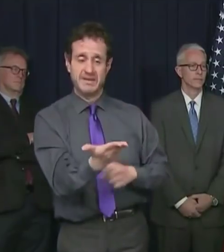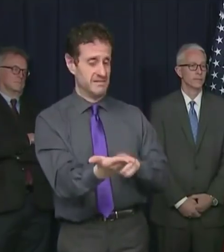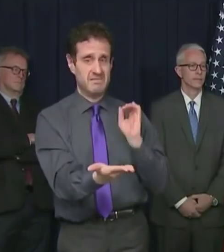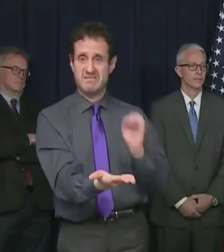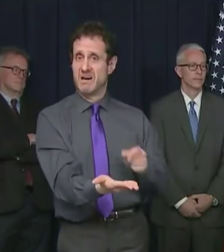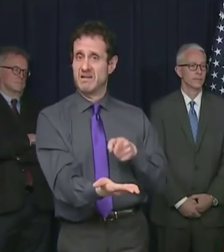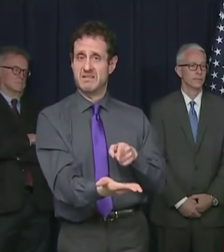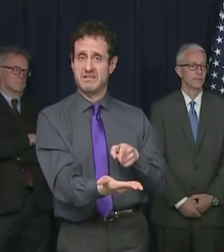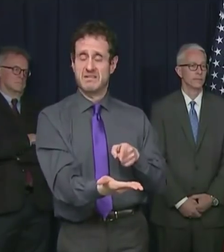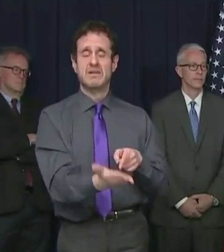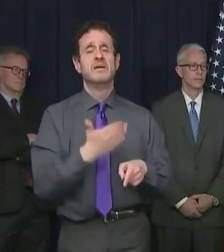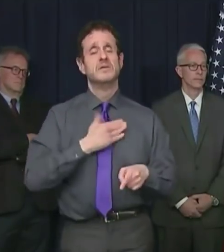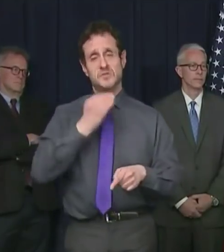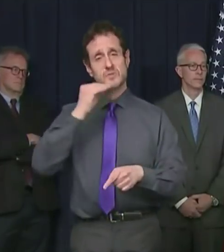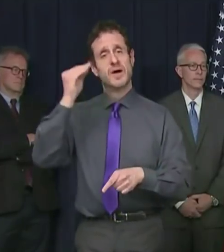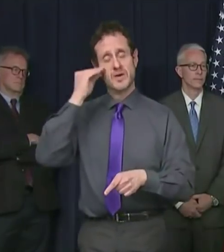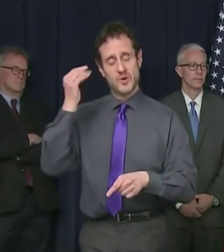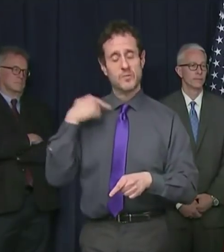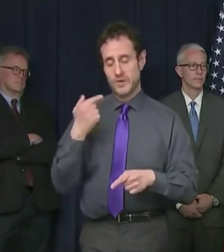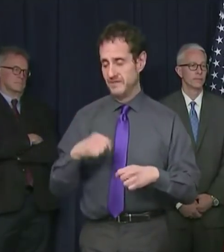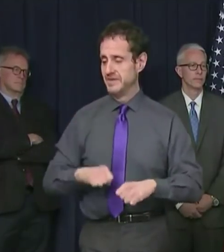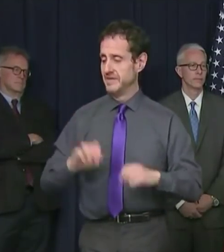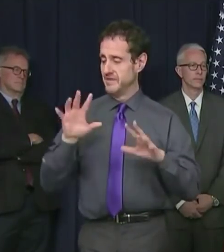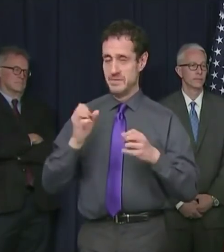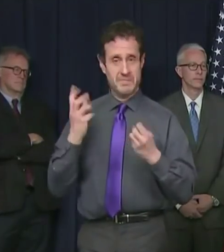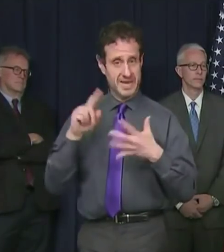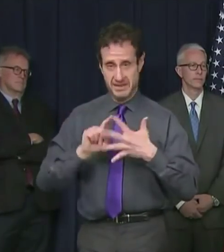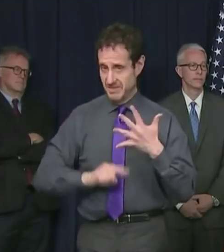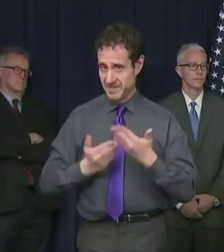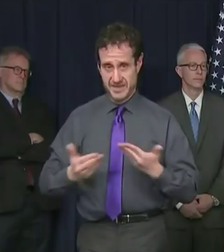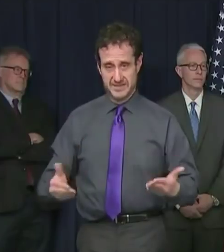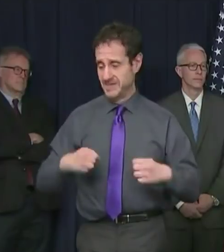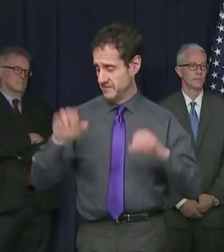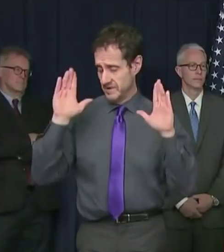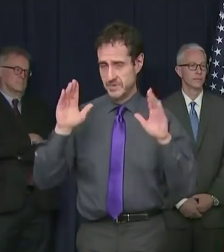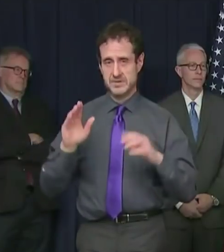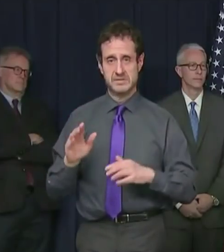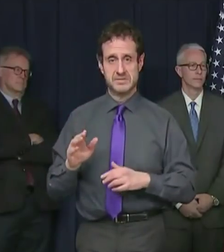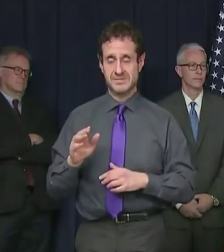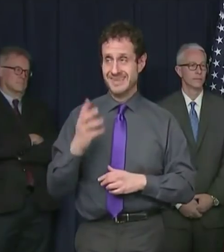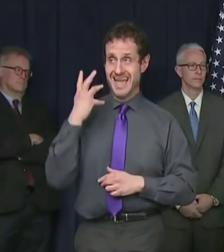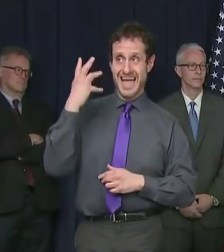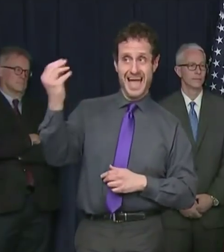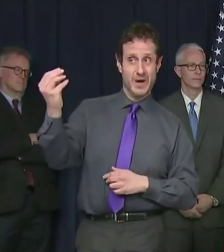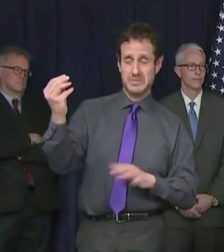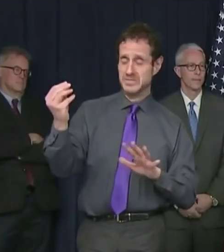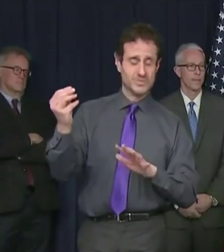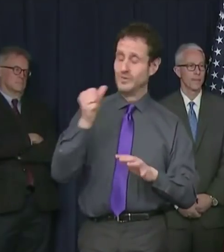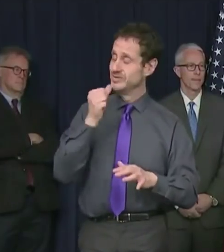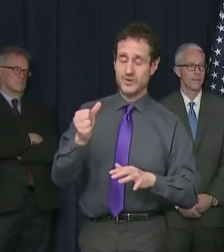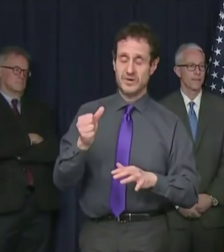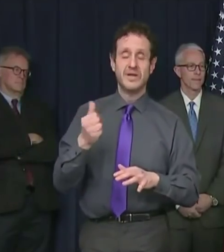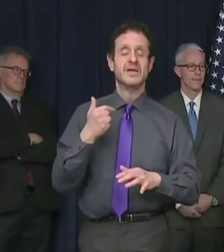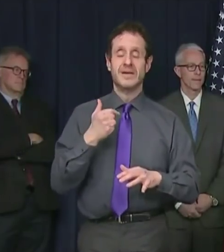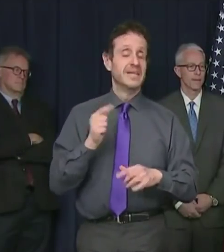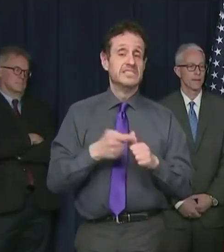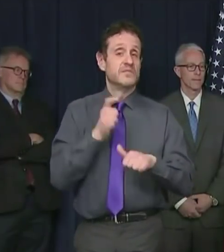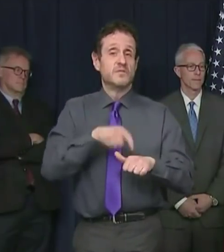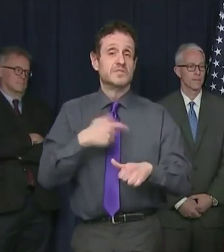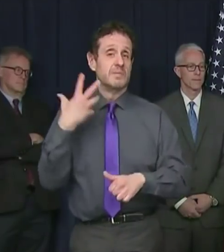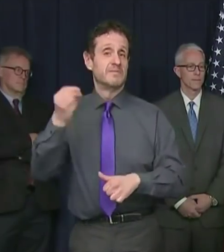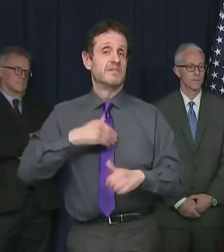So in my house we've made a lot of sacrifices. We don't go out anymore. This is the first time I've left my house in some days because I'm